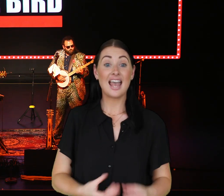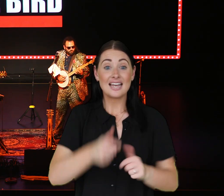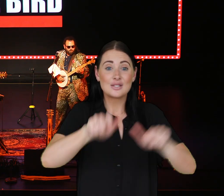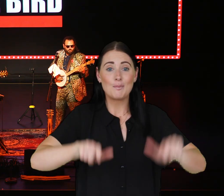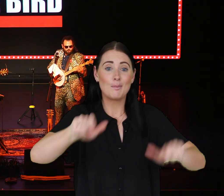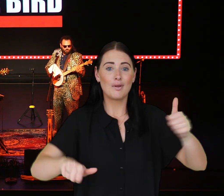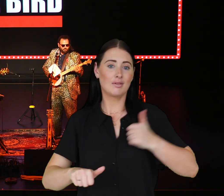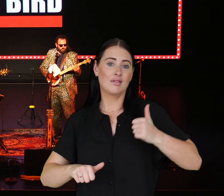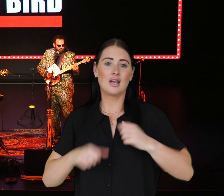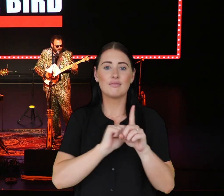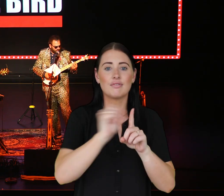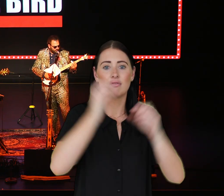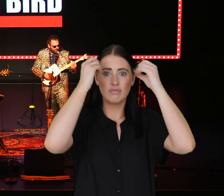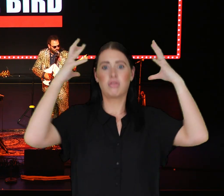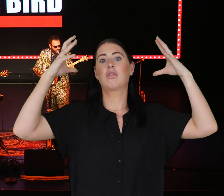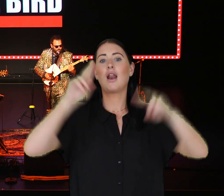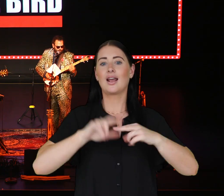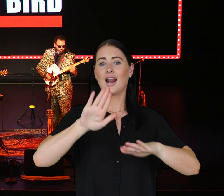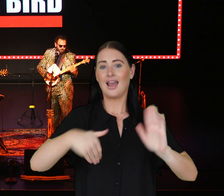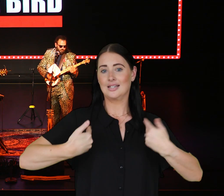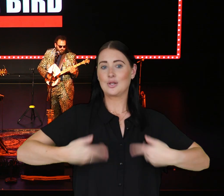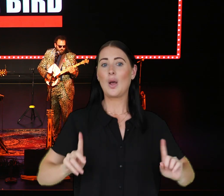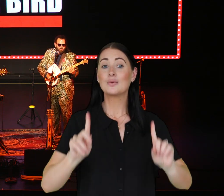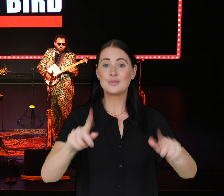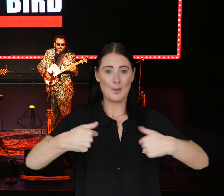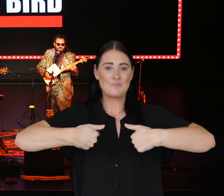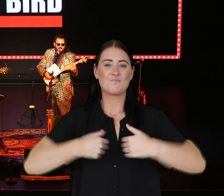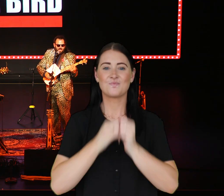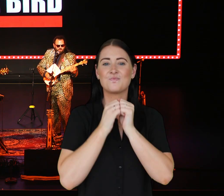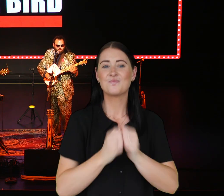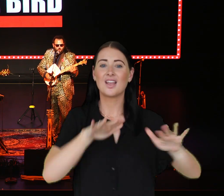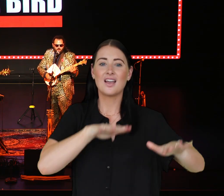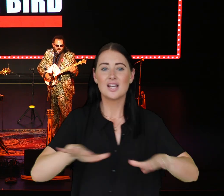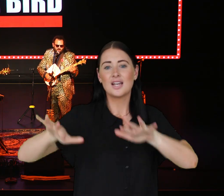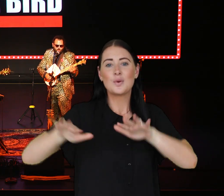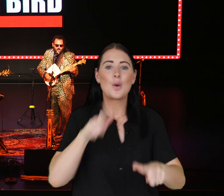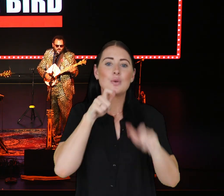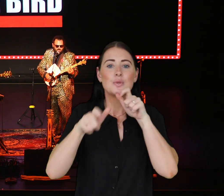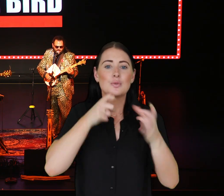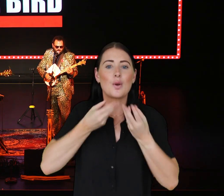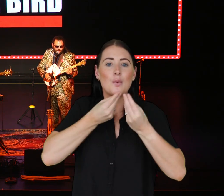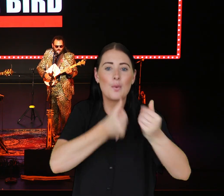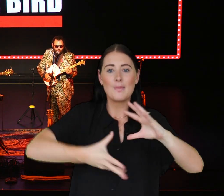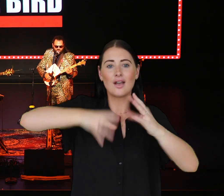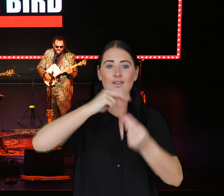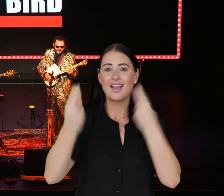People tune their egos and wear the latest trends I just lubricate the words and sing among my friends